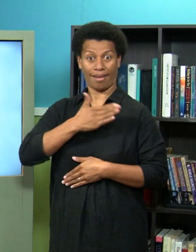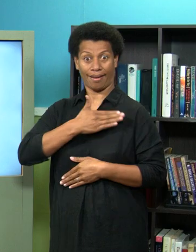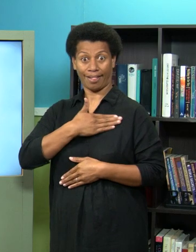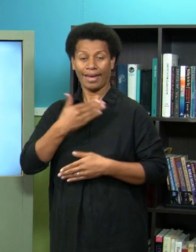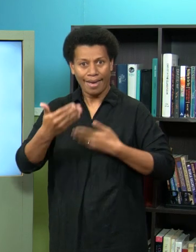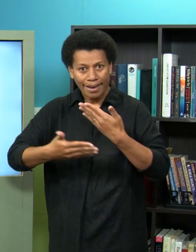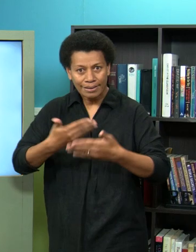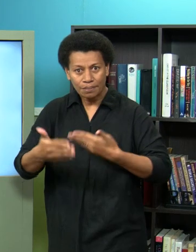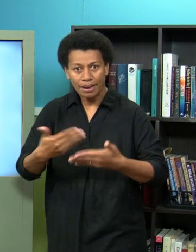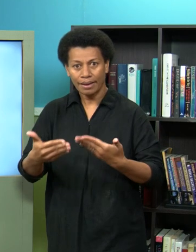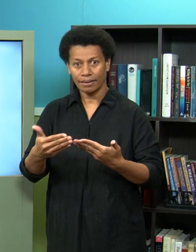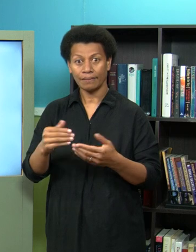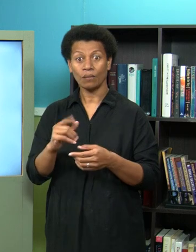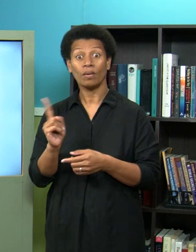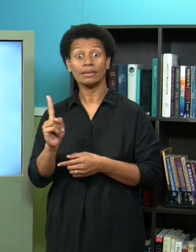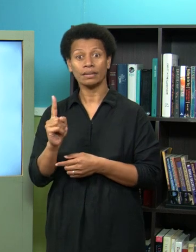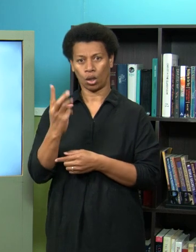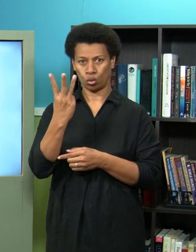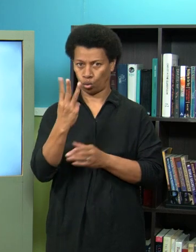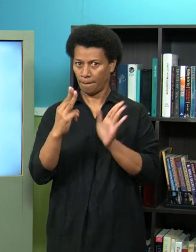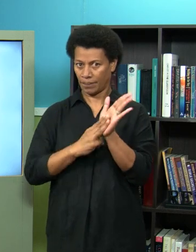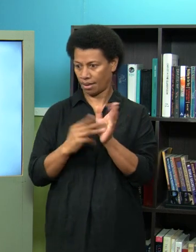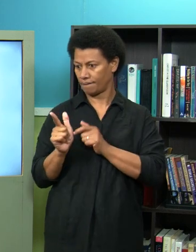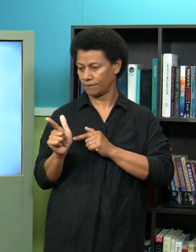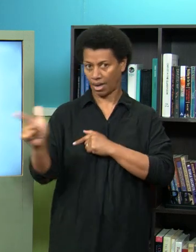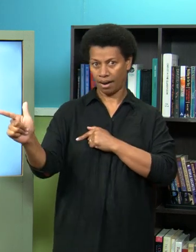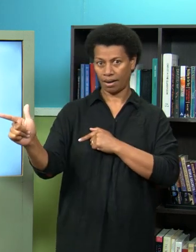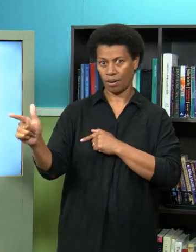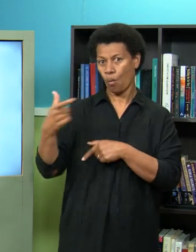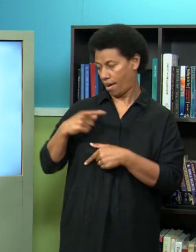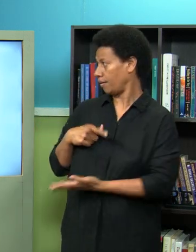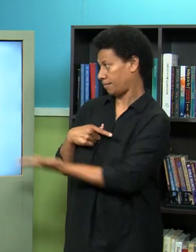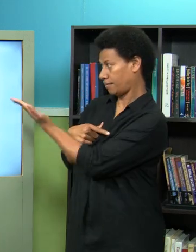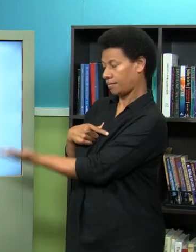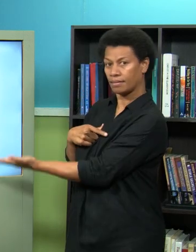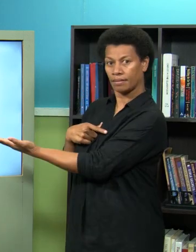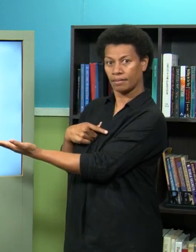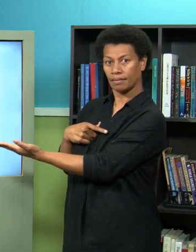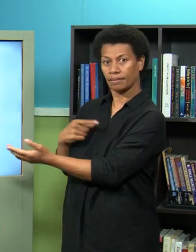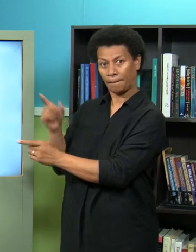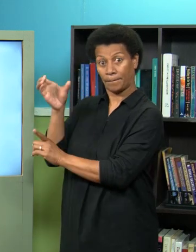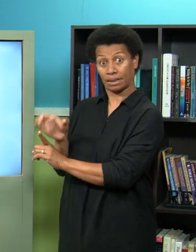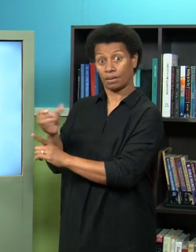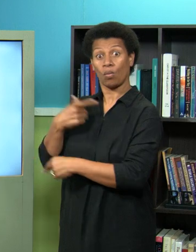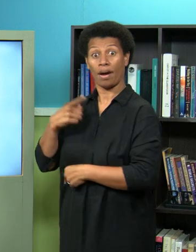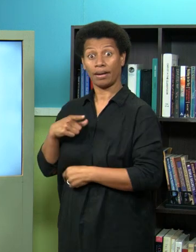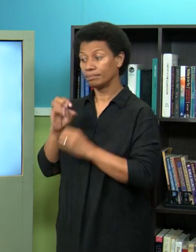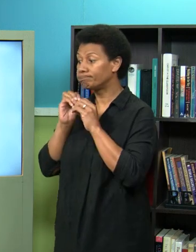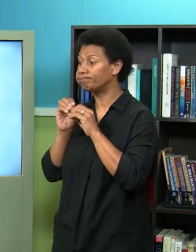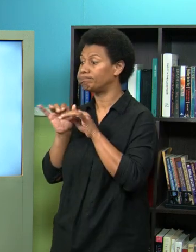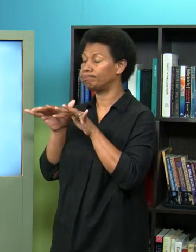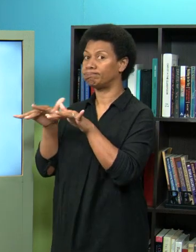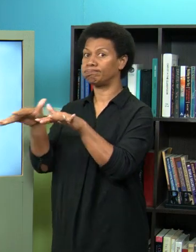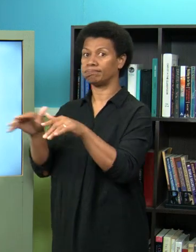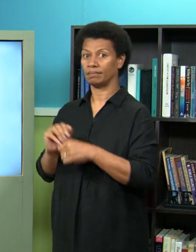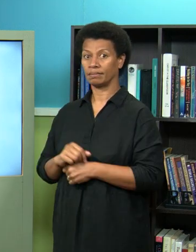telling you to try and stay at least two meters away from the next person the nearest person and this is to prevent these large droplets